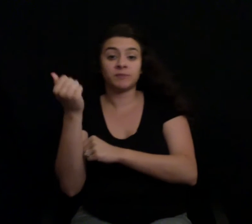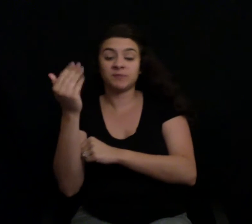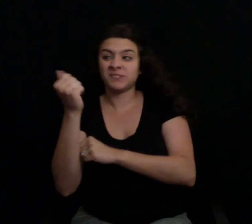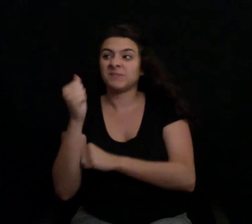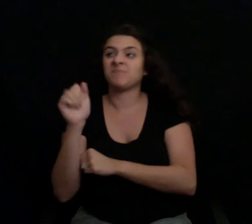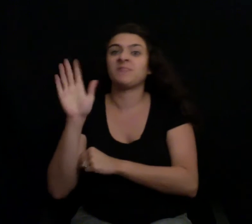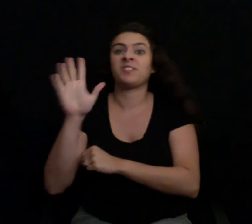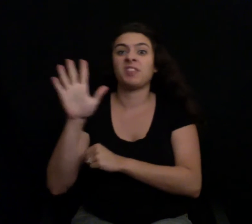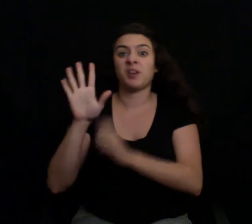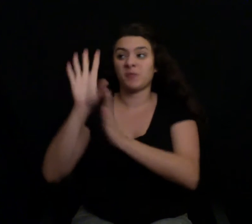public.